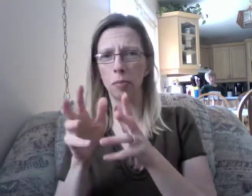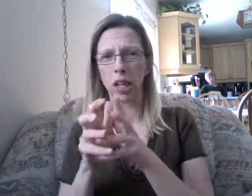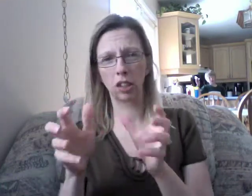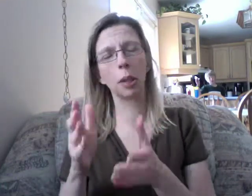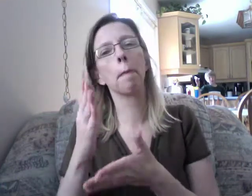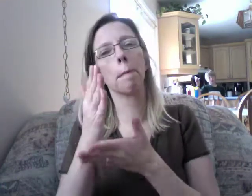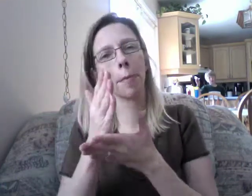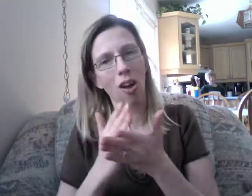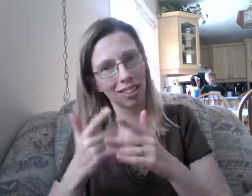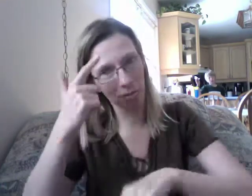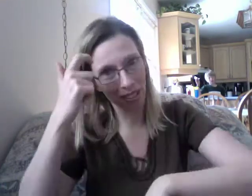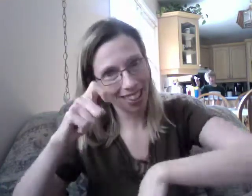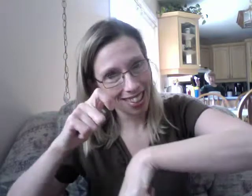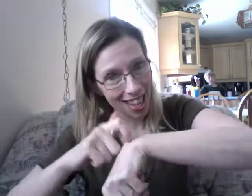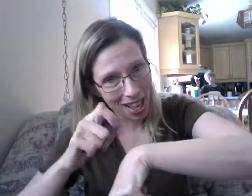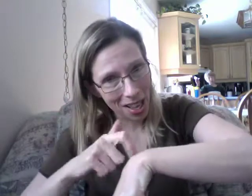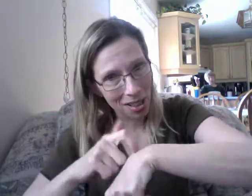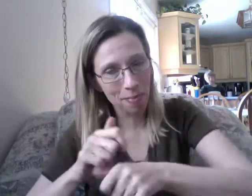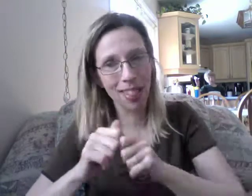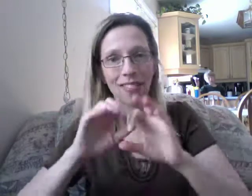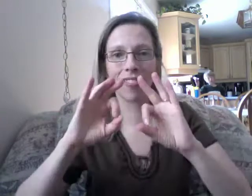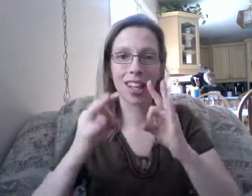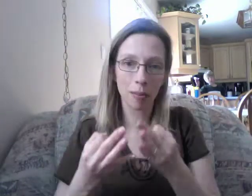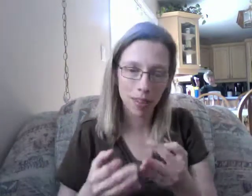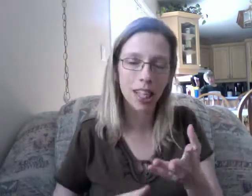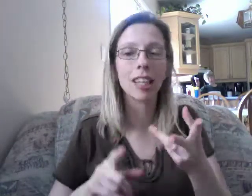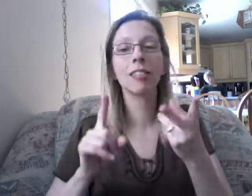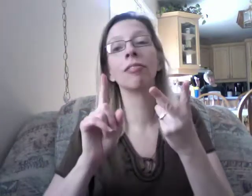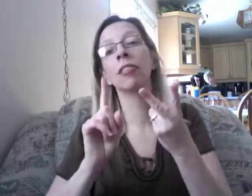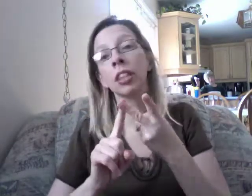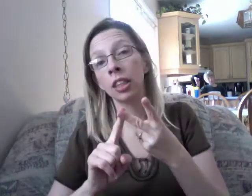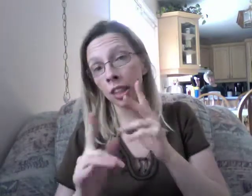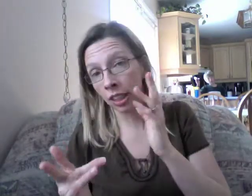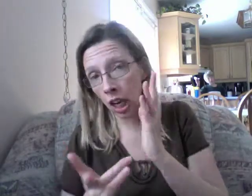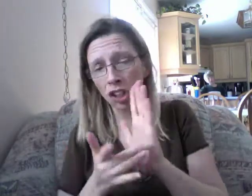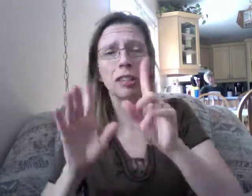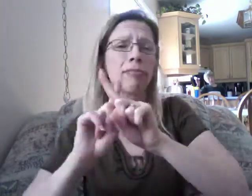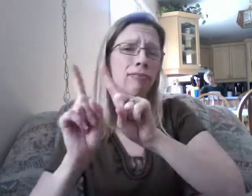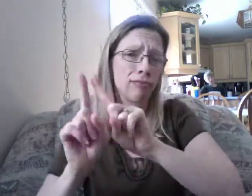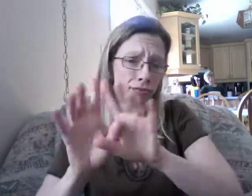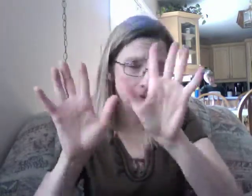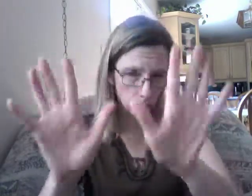You know nothing. Of course it has power. Watch! Eh? Eh?